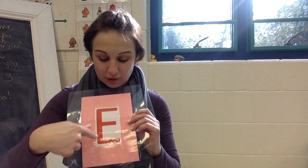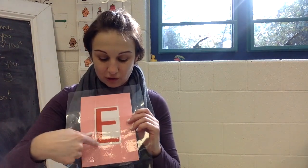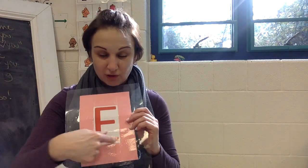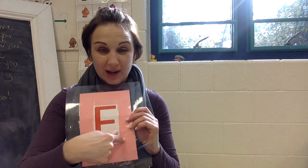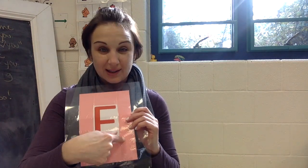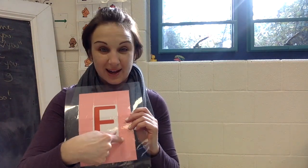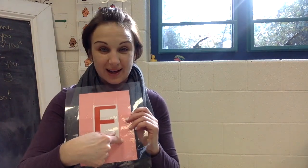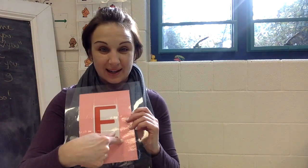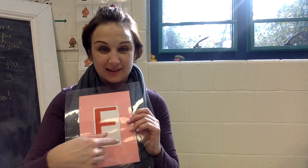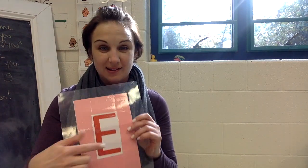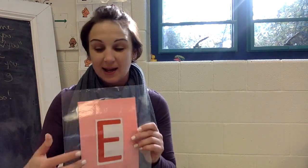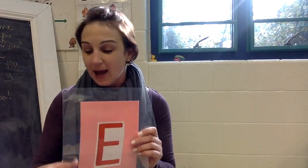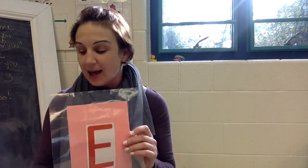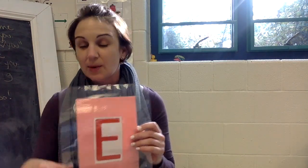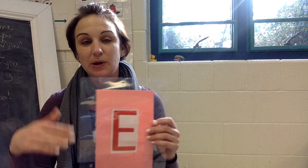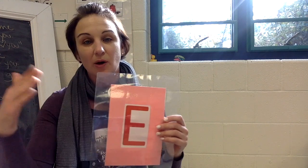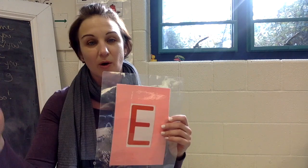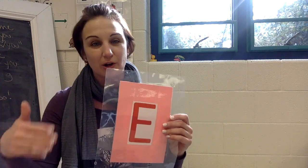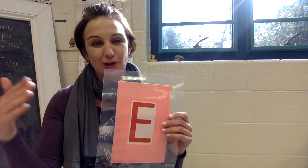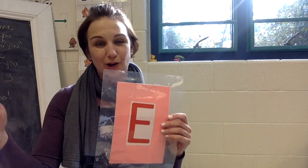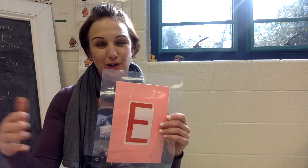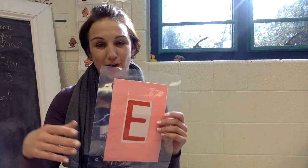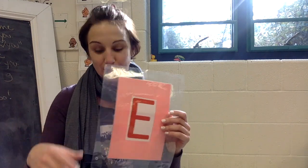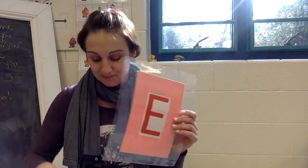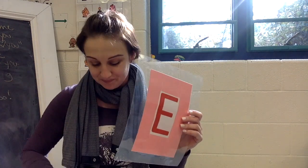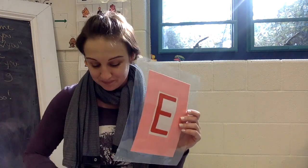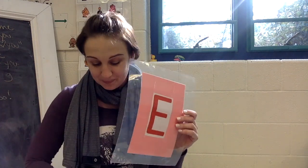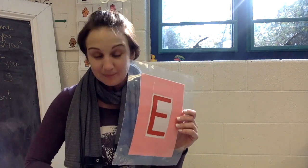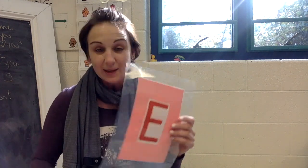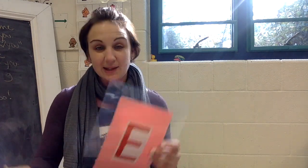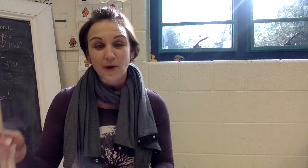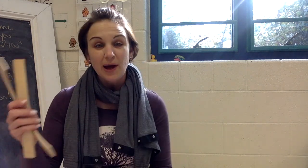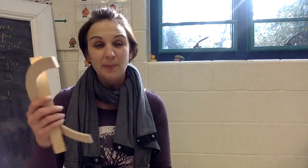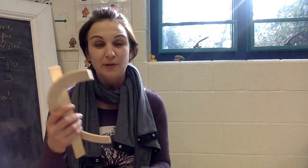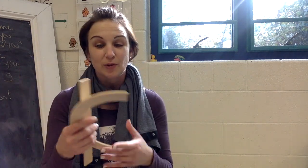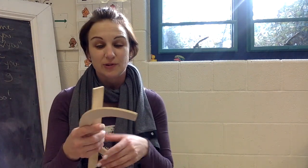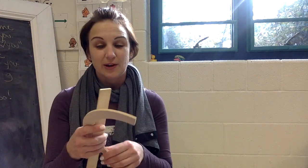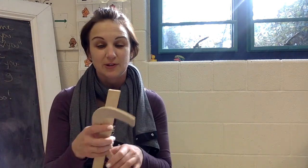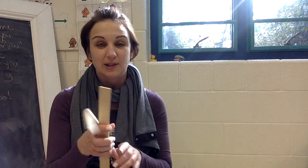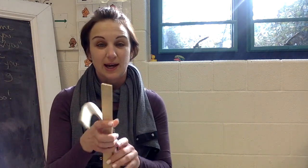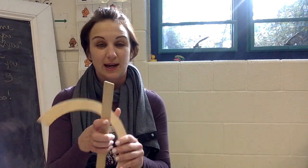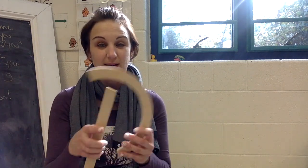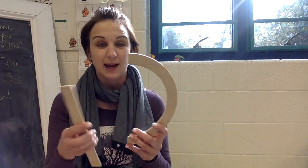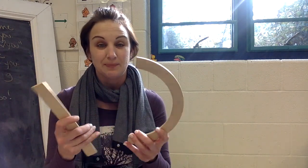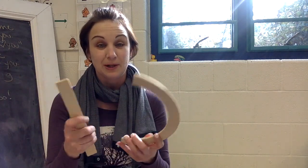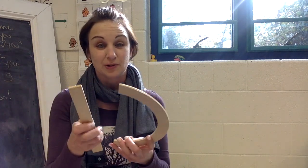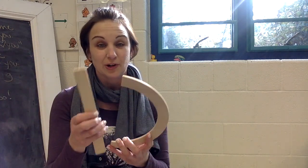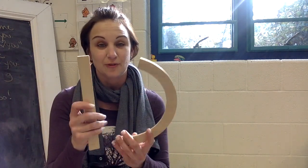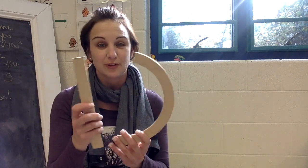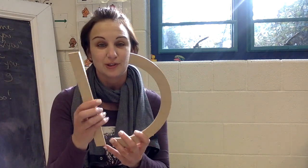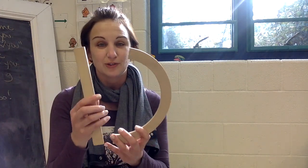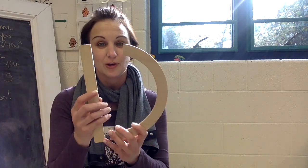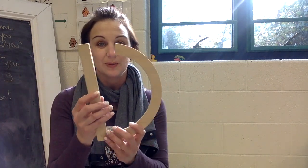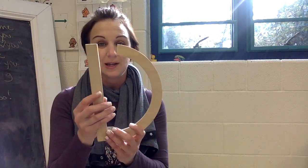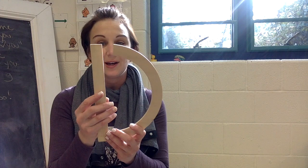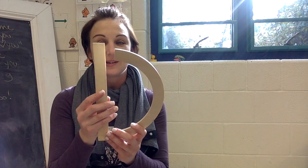straight lines. And then we go on and on and on. Now Emma, of course, every day I picked her for this song because